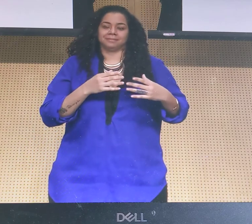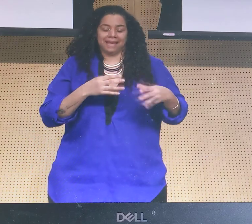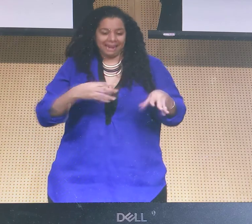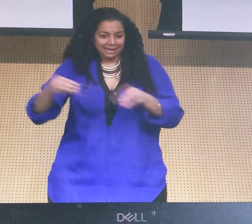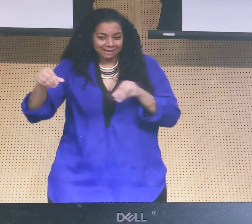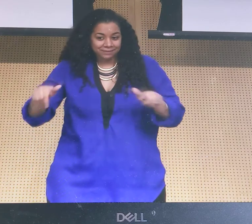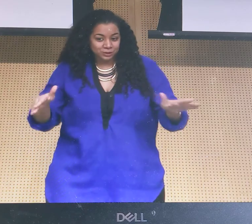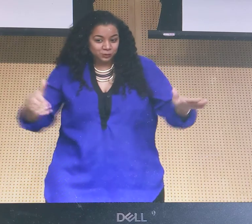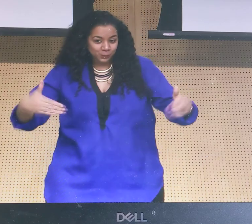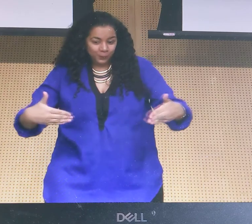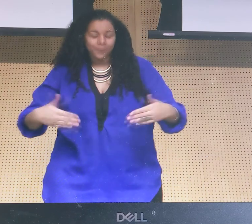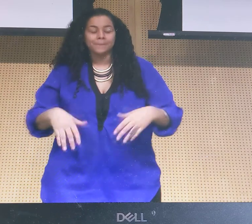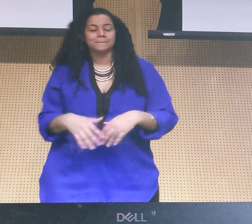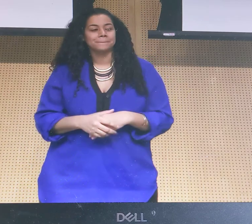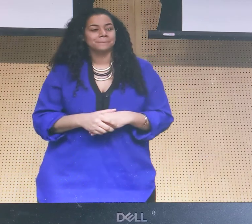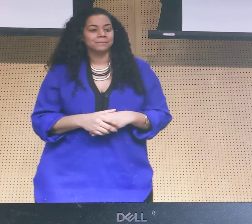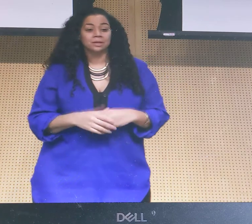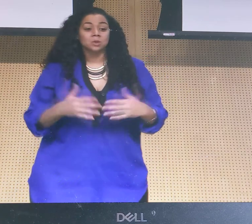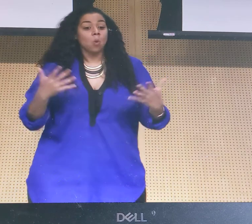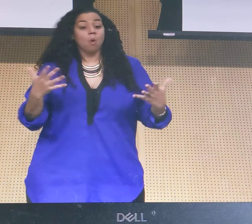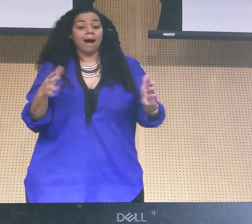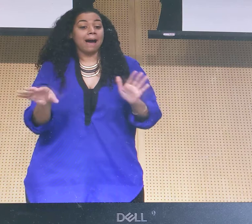you can take away with you.